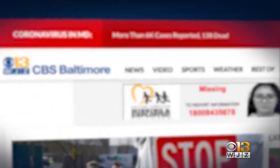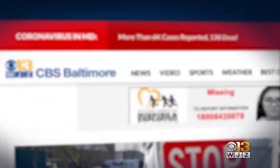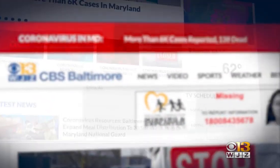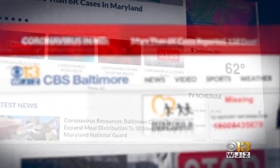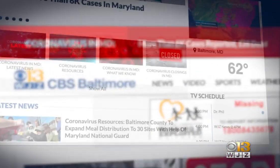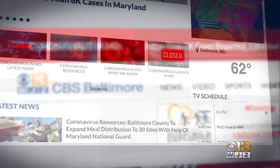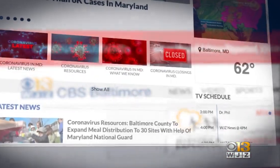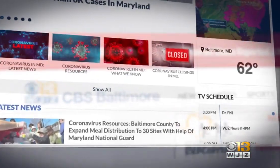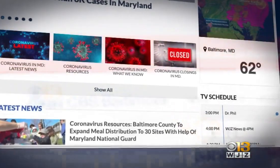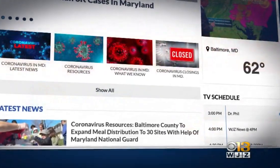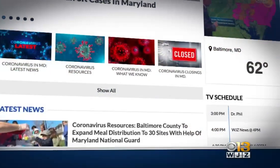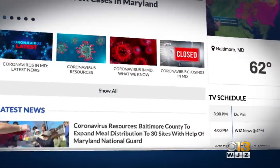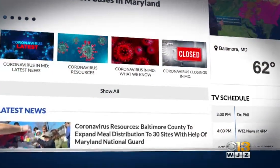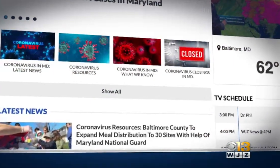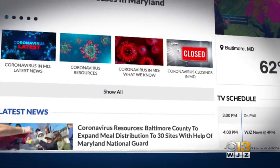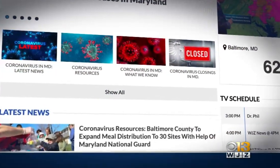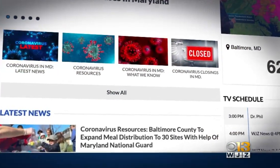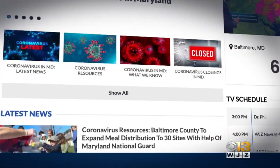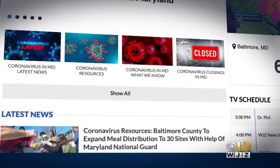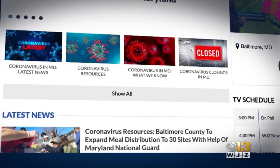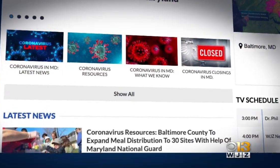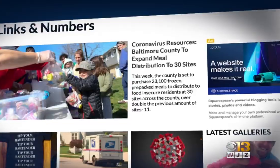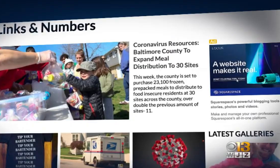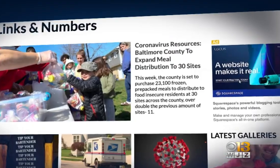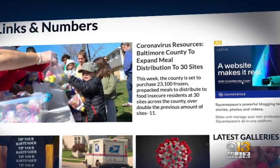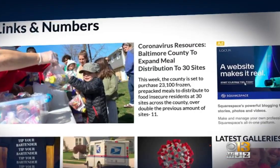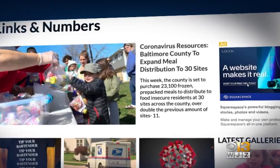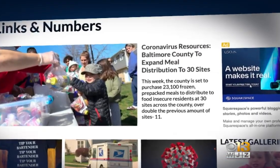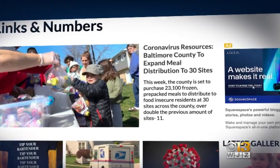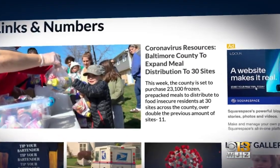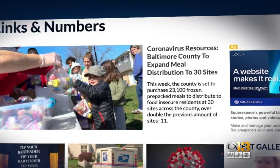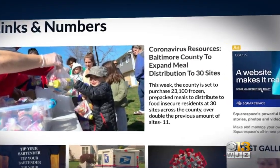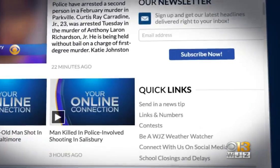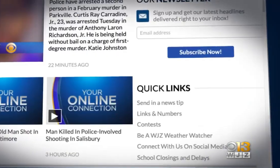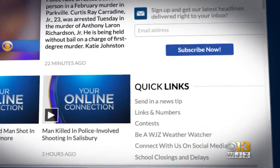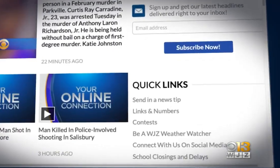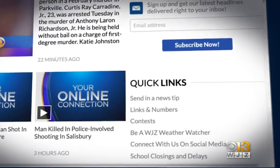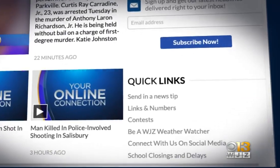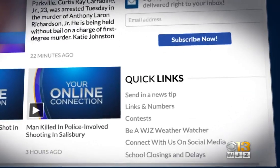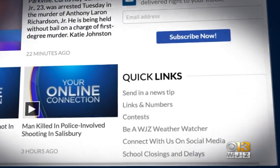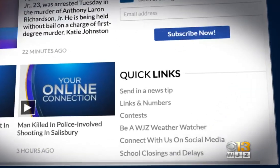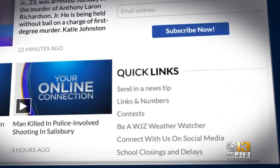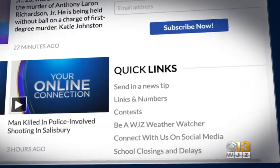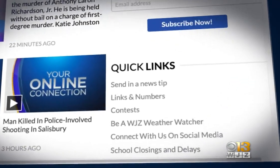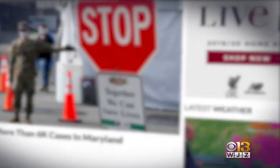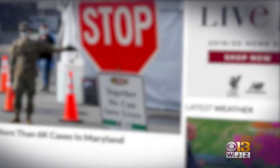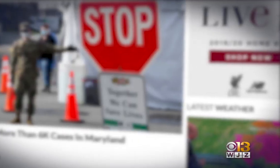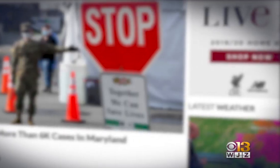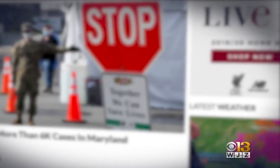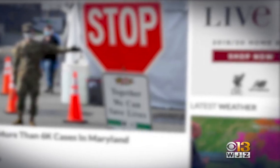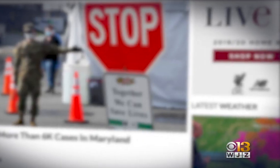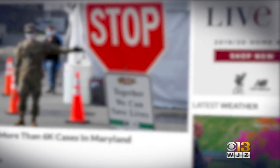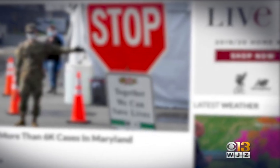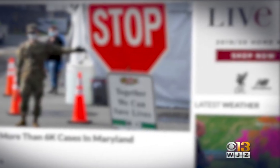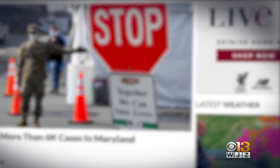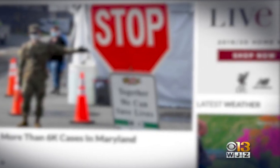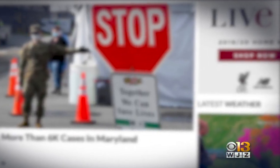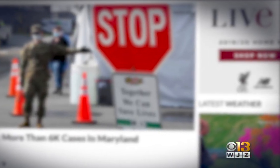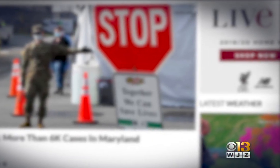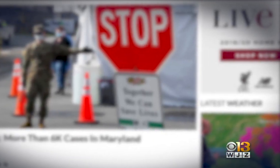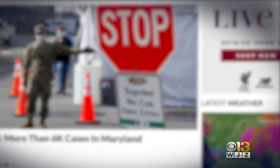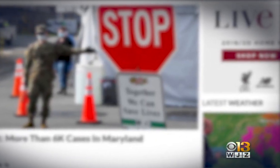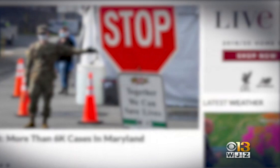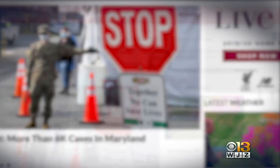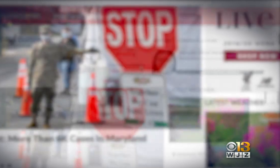for a list of resources, plus the most important links and numbers. They are under quick links. We are back here starting at four with more on today's press conference